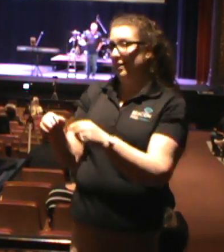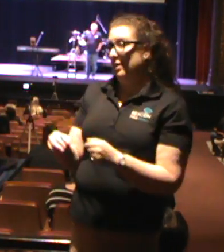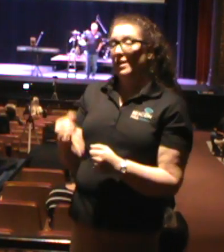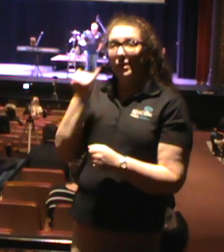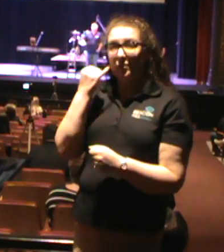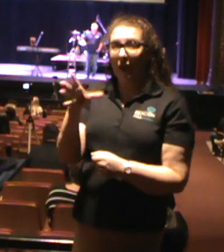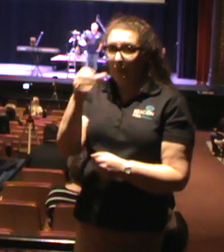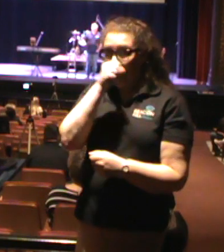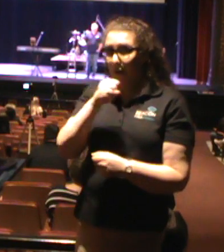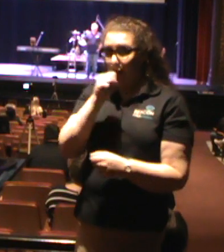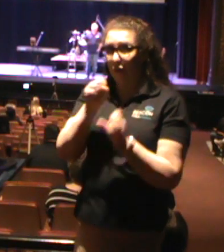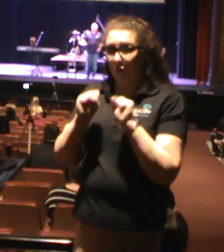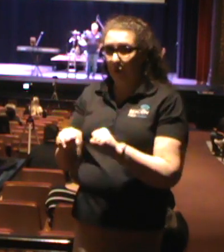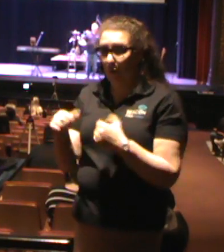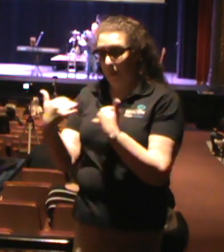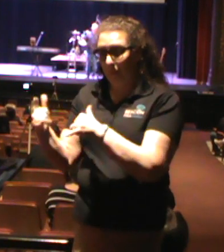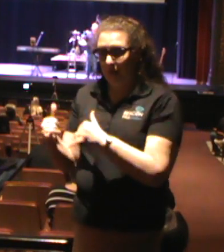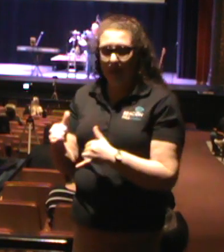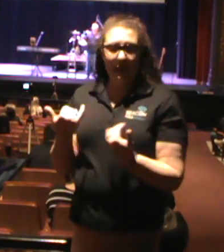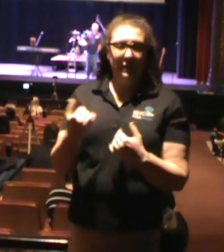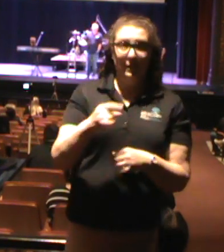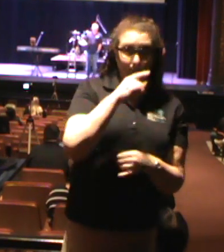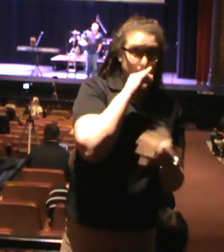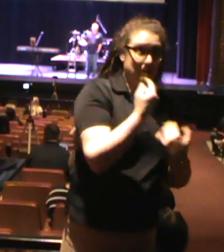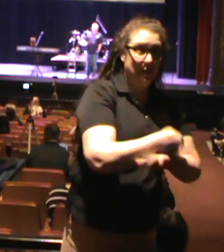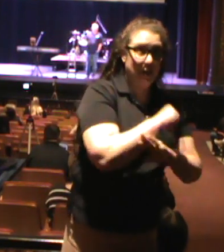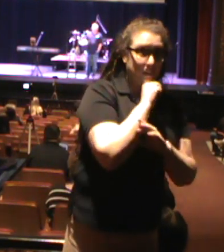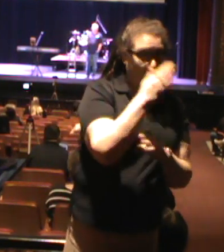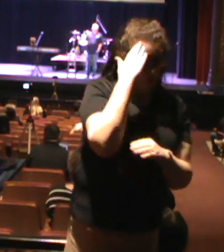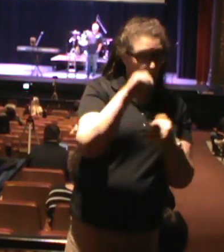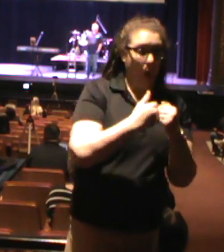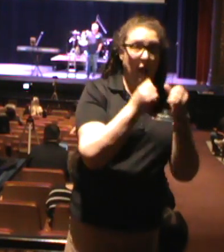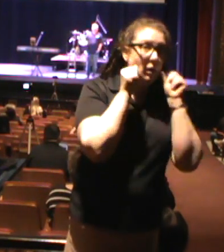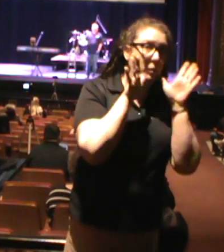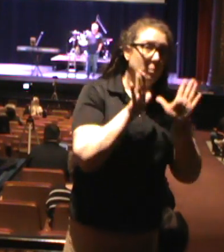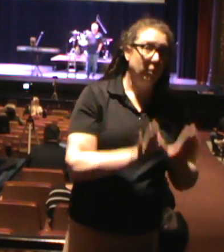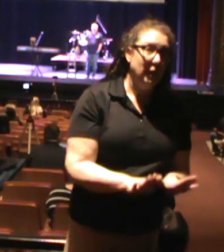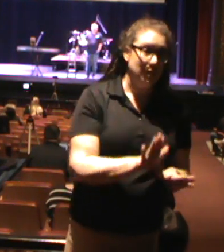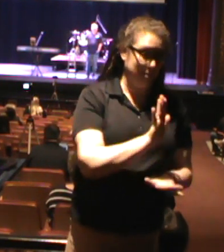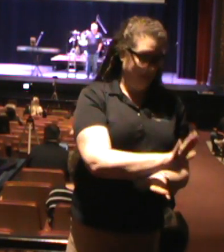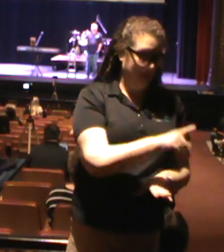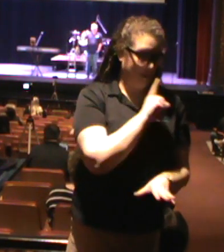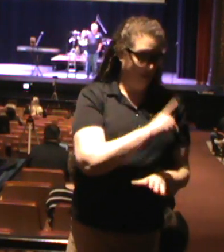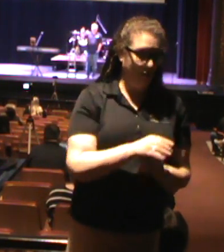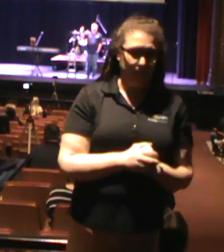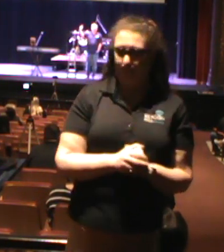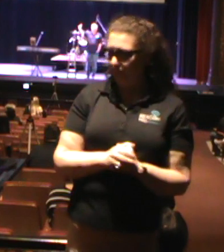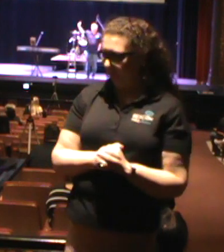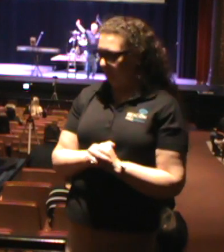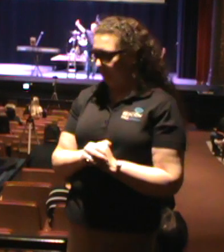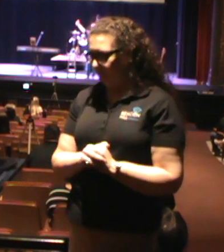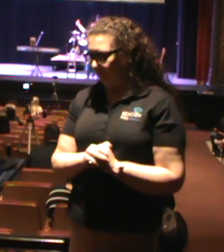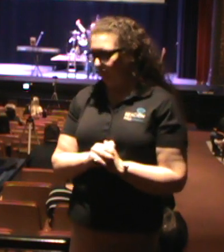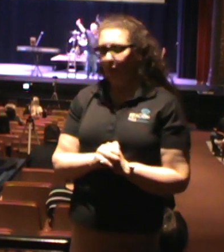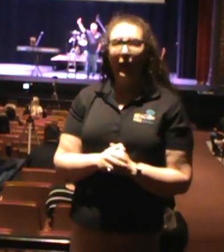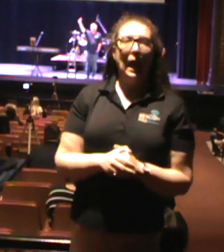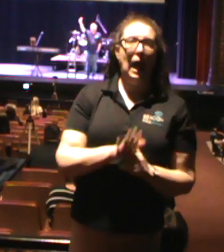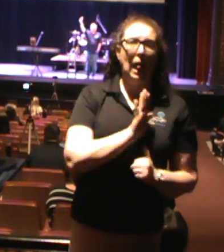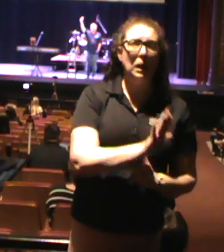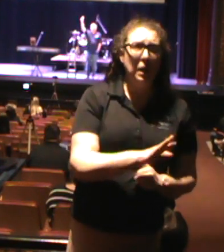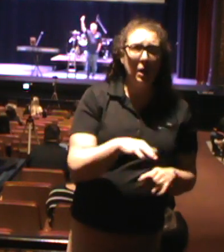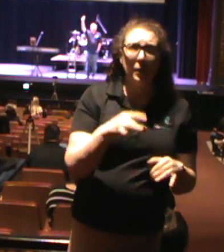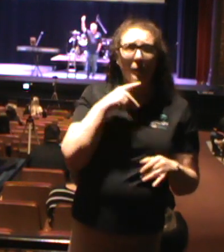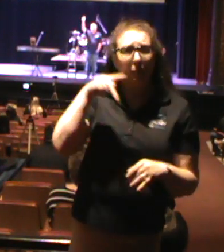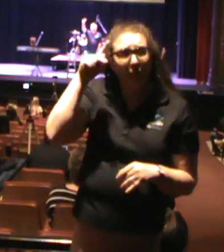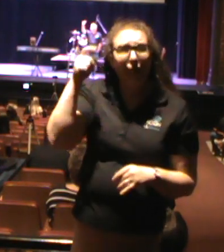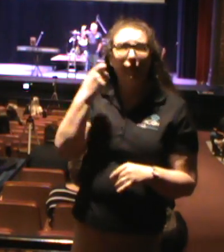blessed they are. That their parents actually pay for them to go to these indoor playgrounds that